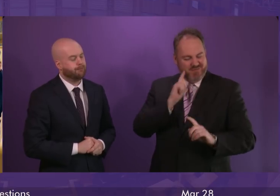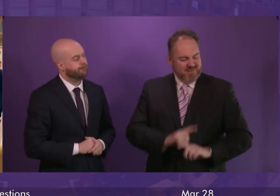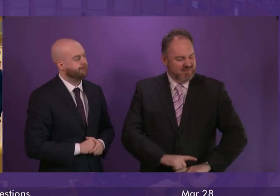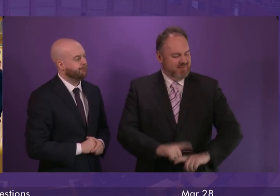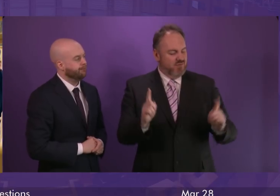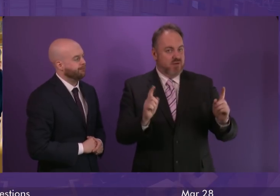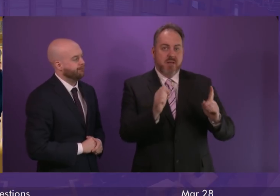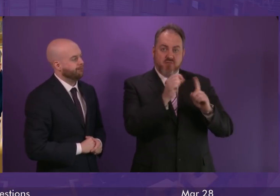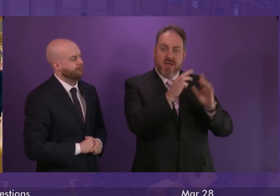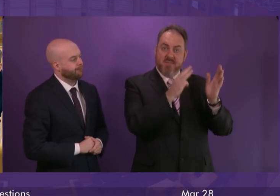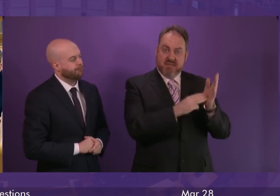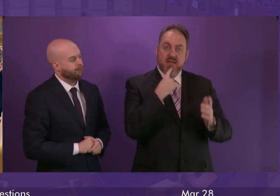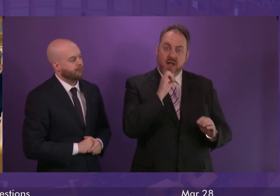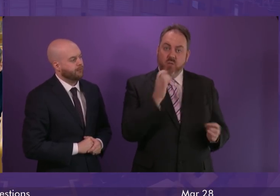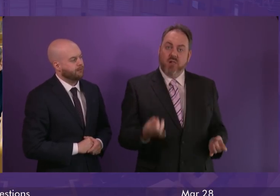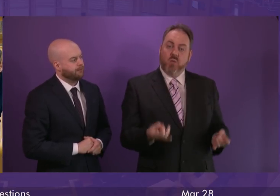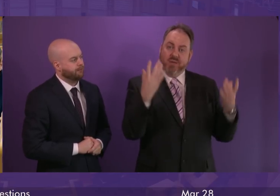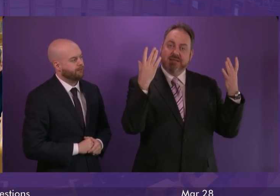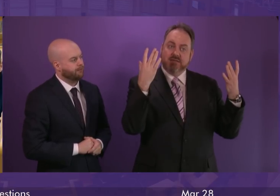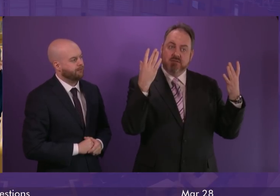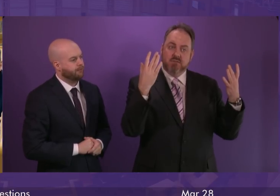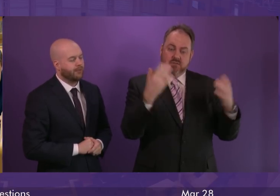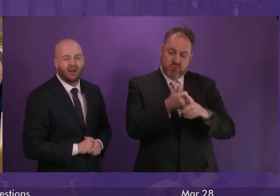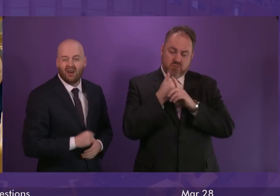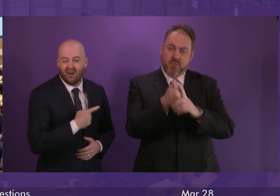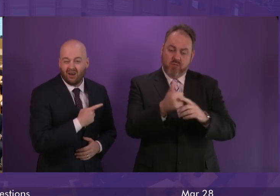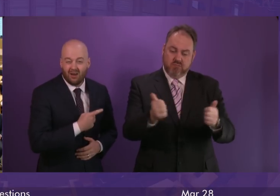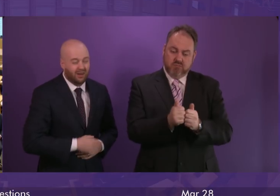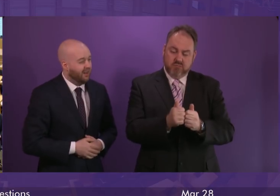Prime Minister prepared to set aside her own premiership to secure a deal.